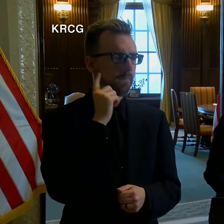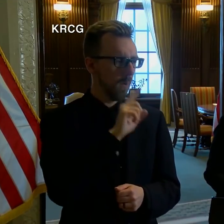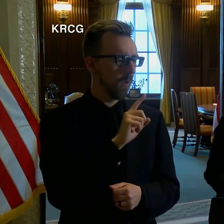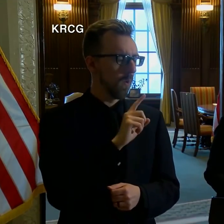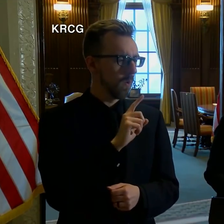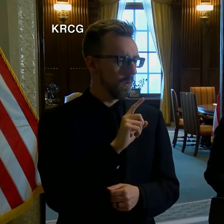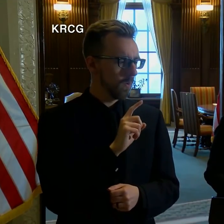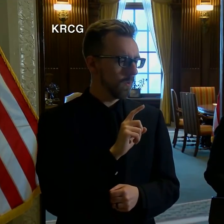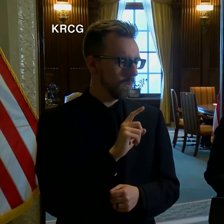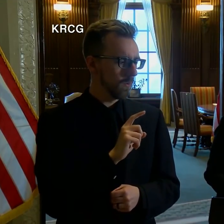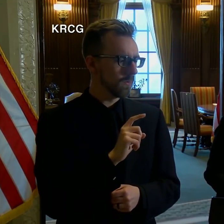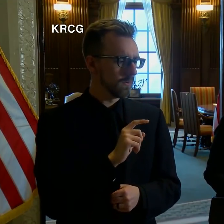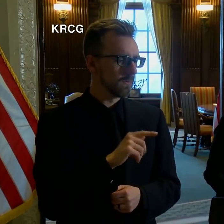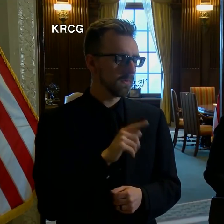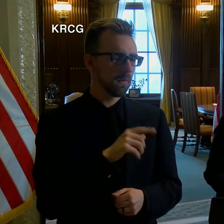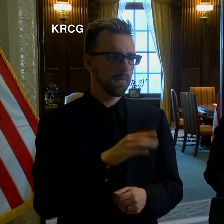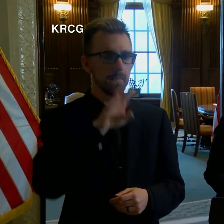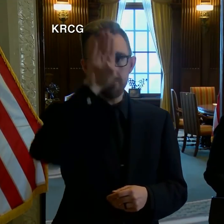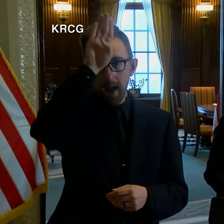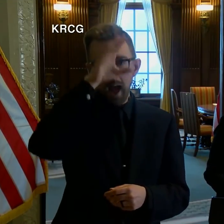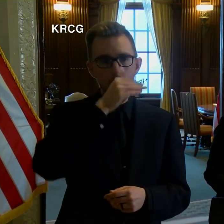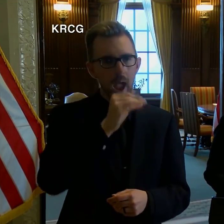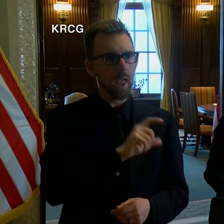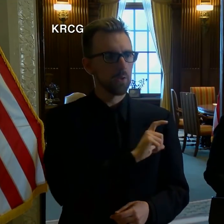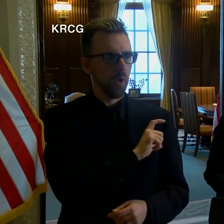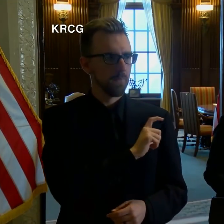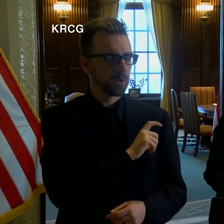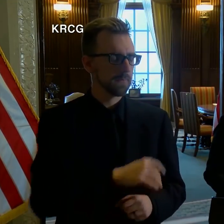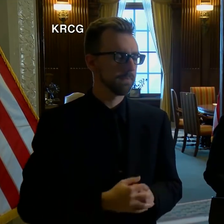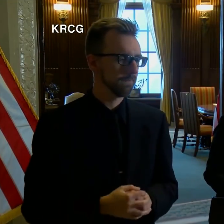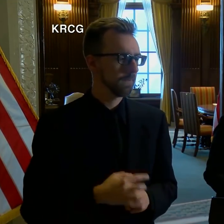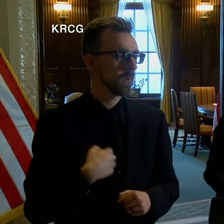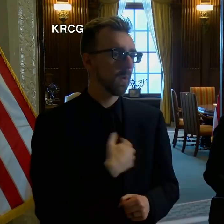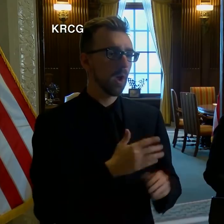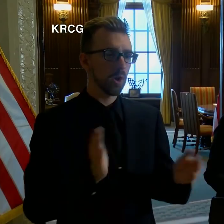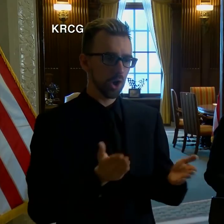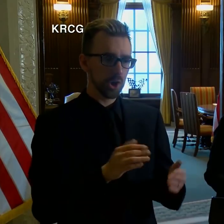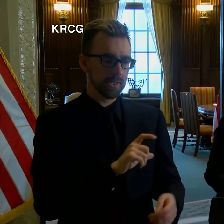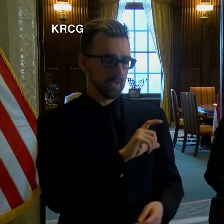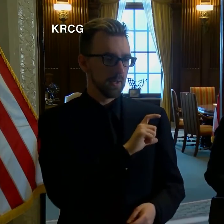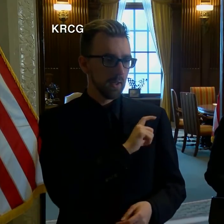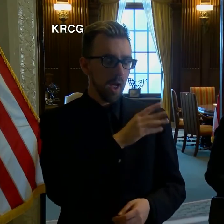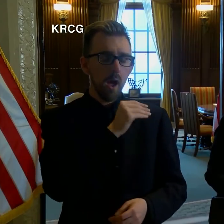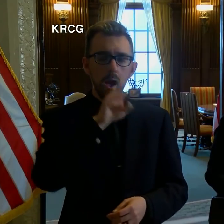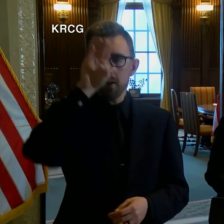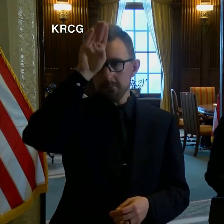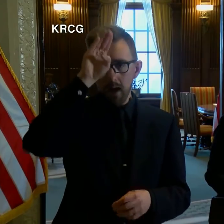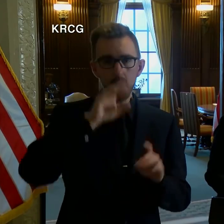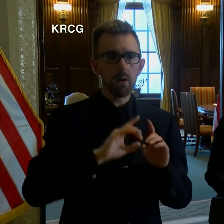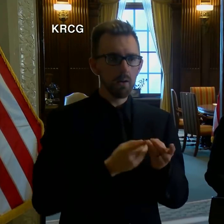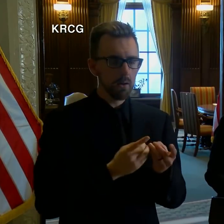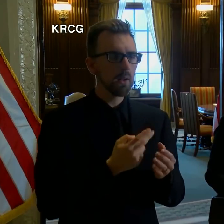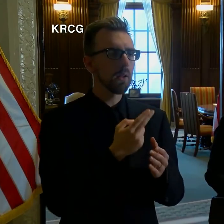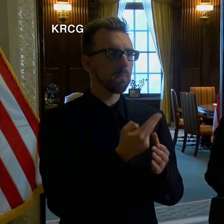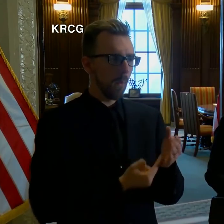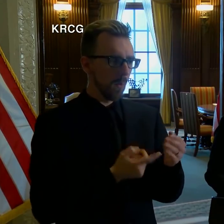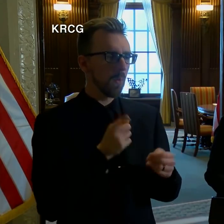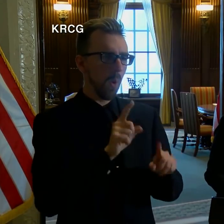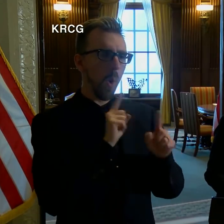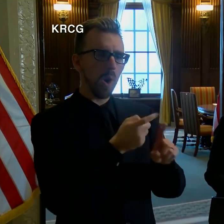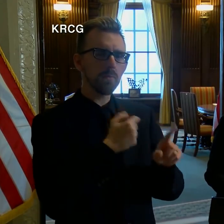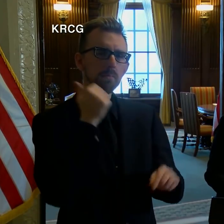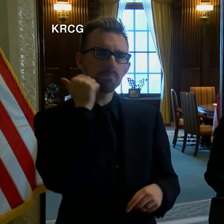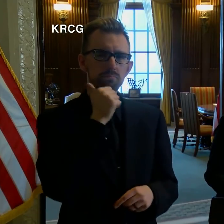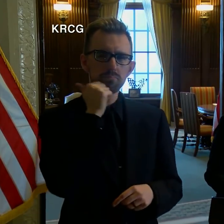and law enforcement. We are encouraging law enforcement and fire to continue to order from their regular vendors